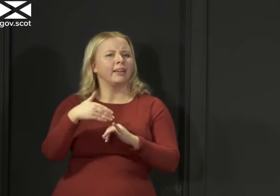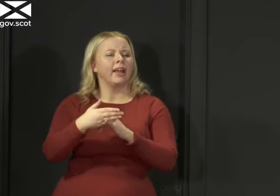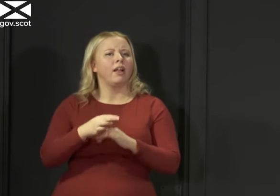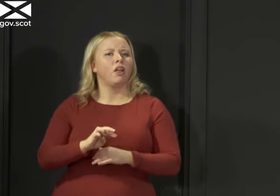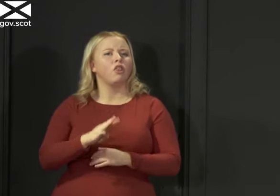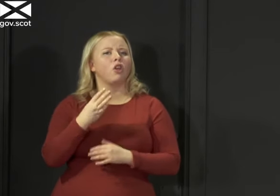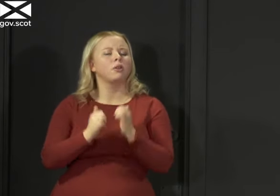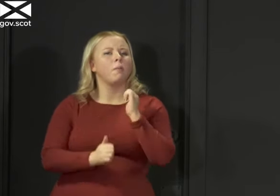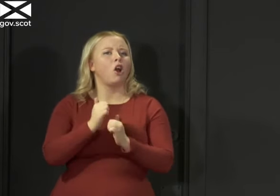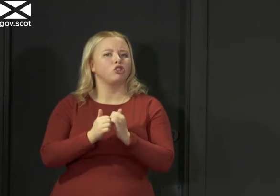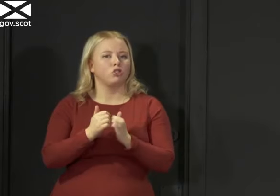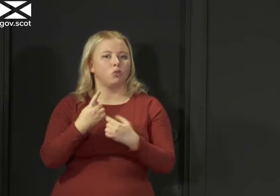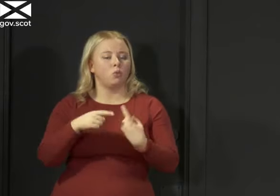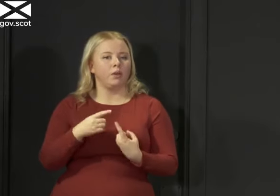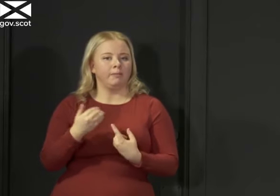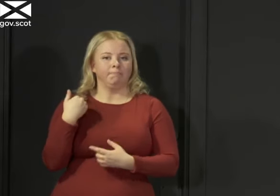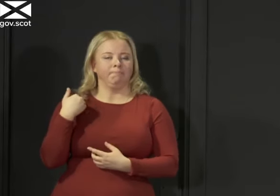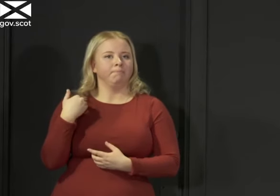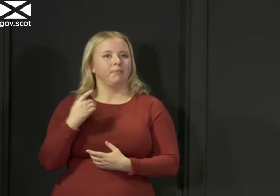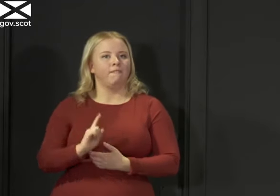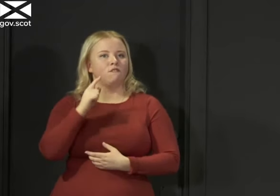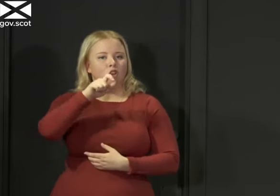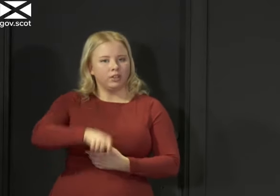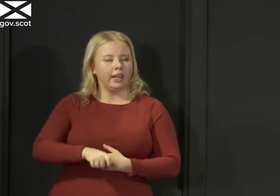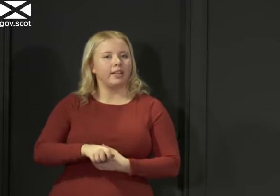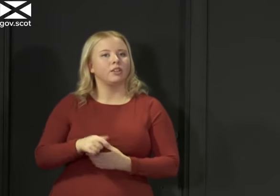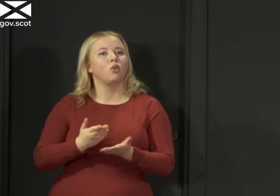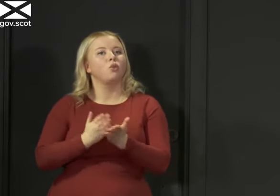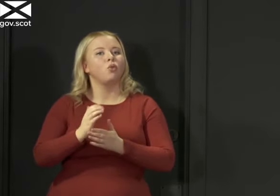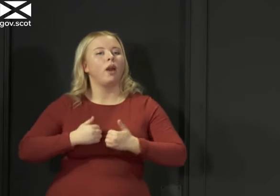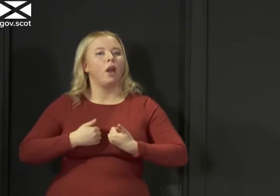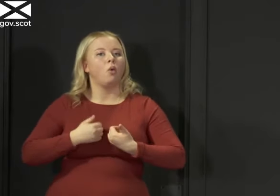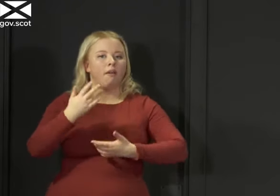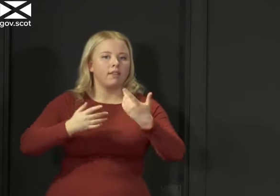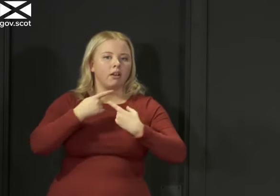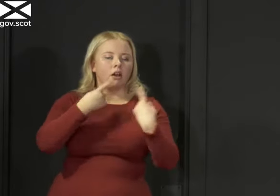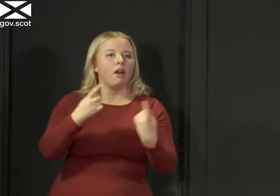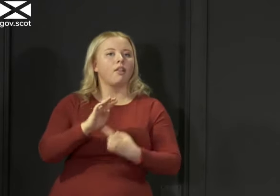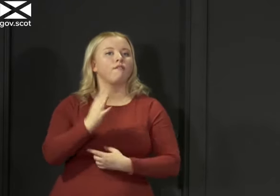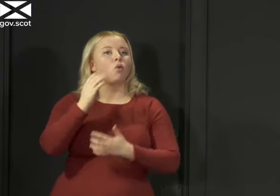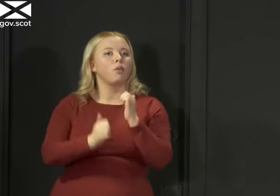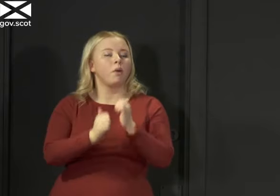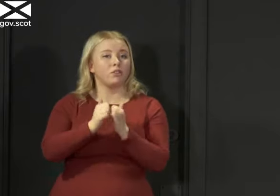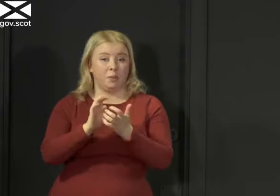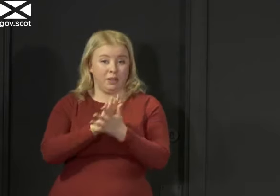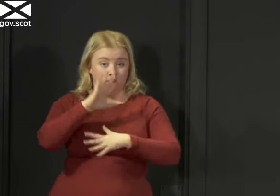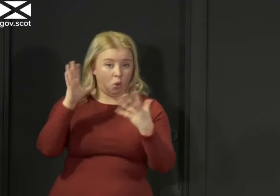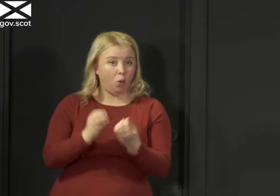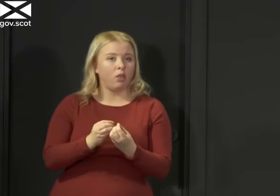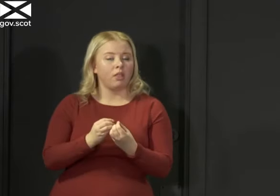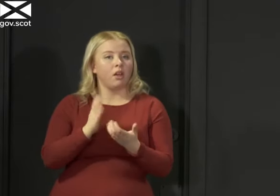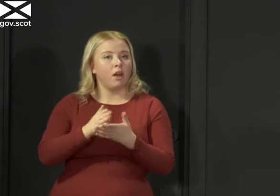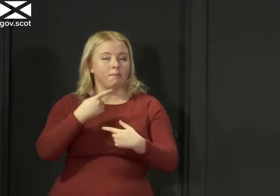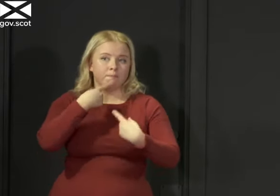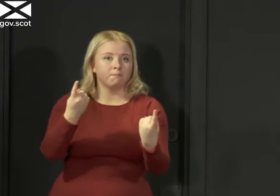March we got notice of the first case it was reported through our figures on the 4th of March so all of these cases were reported but as we said